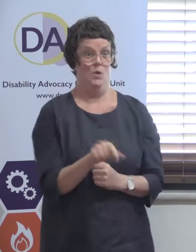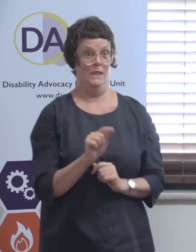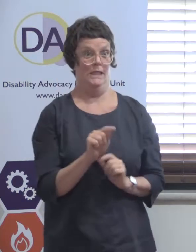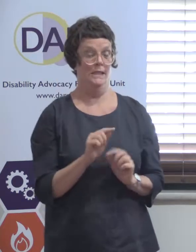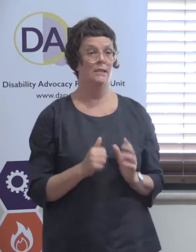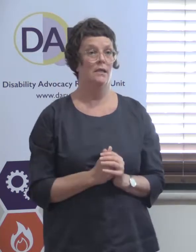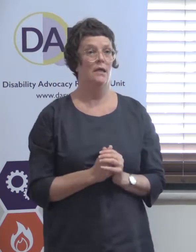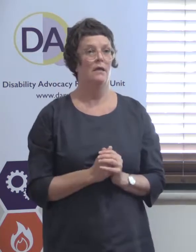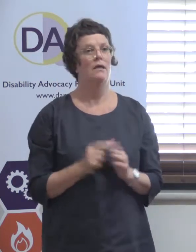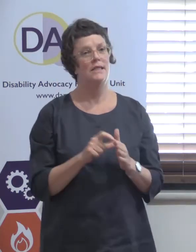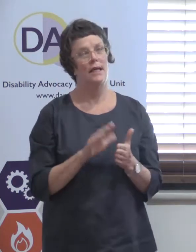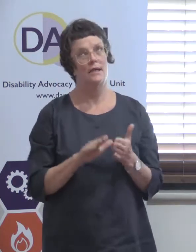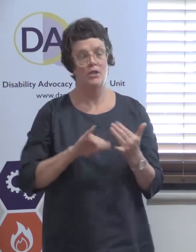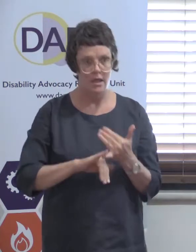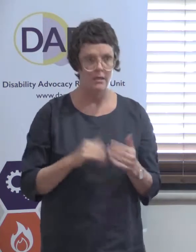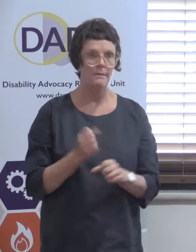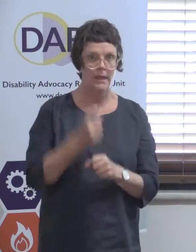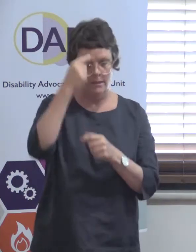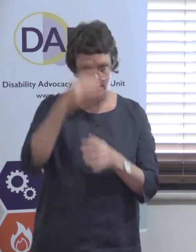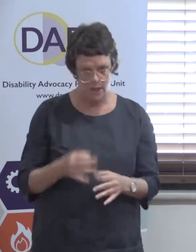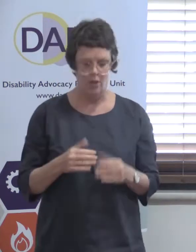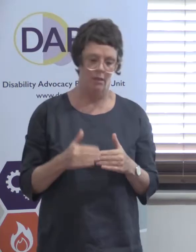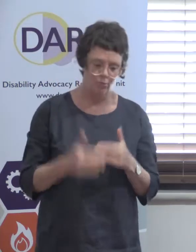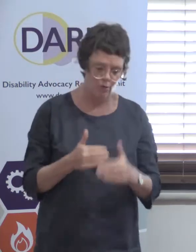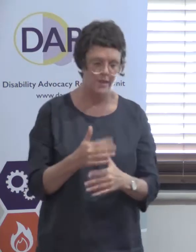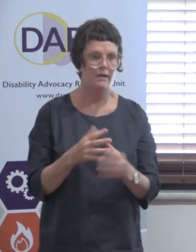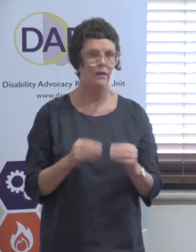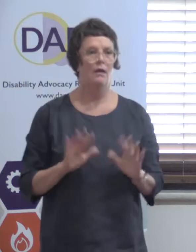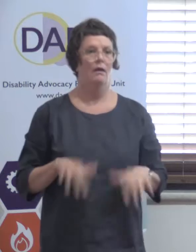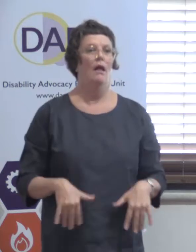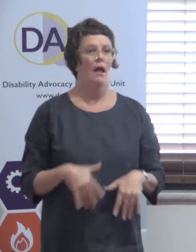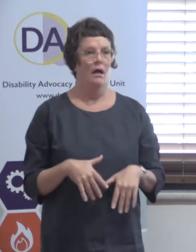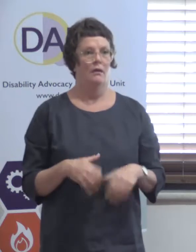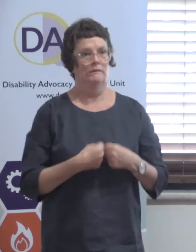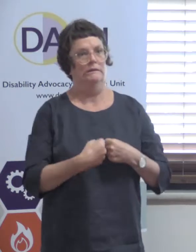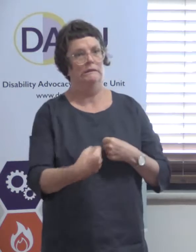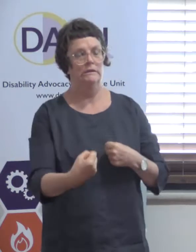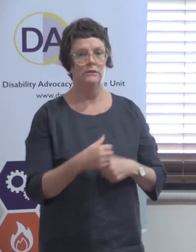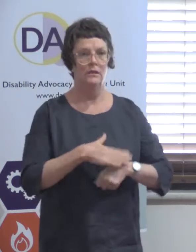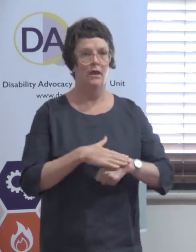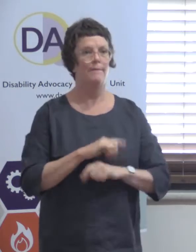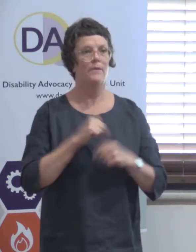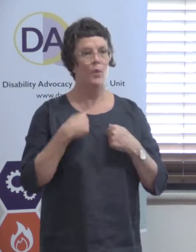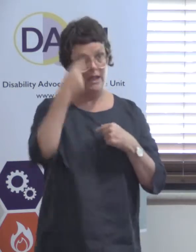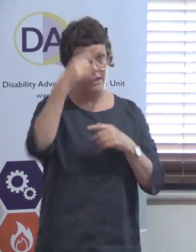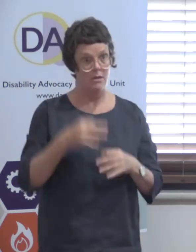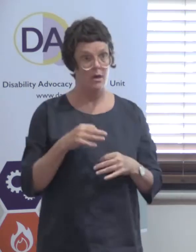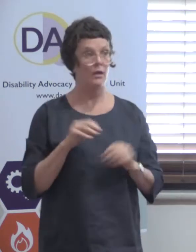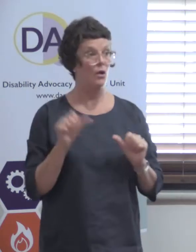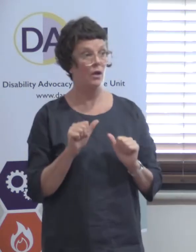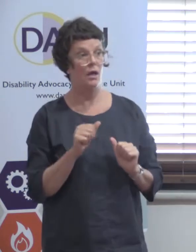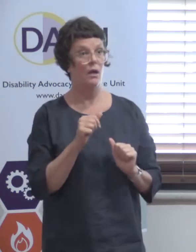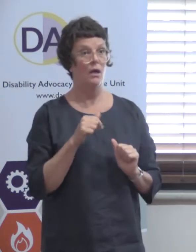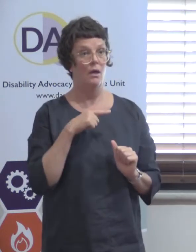and the process we would have had to go through would have been, would have taken a long time. So we just decided to ask around in the advocacy